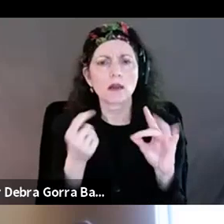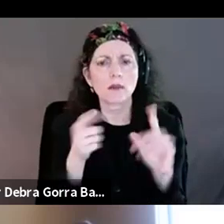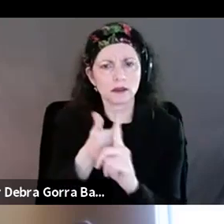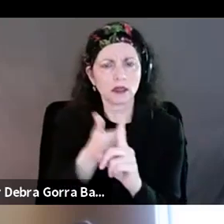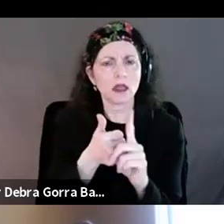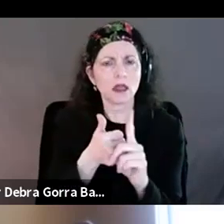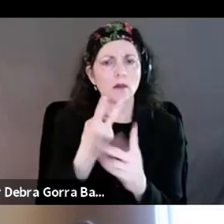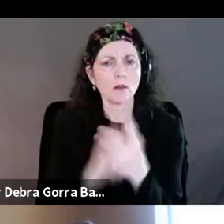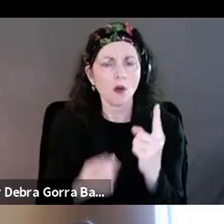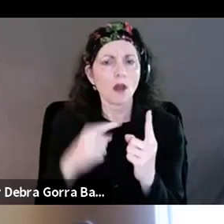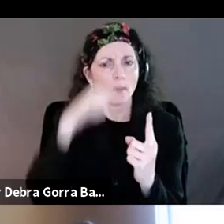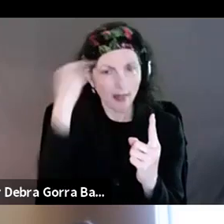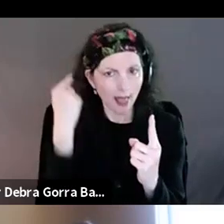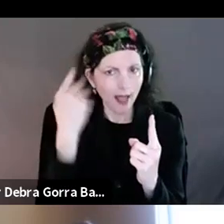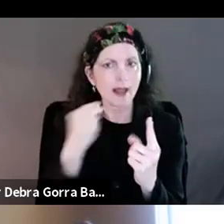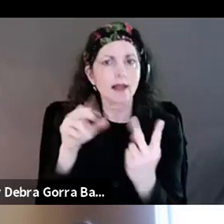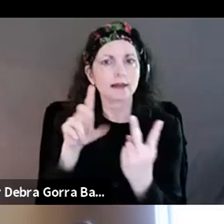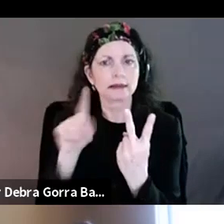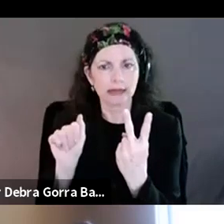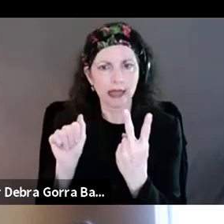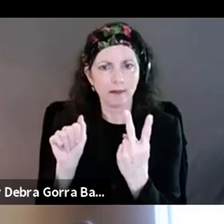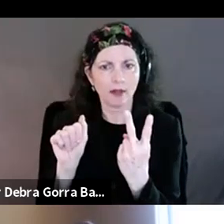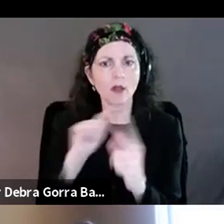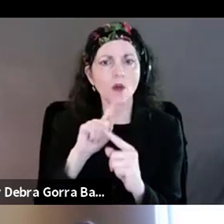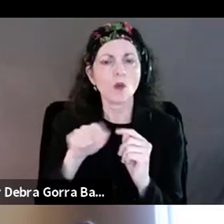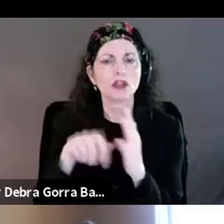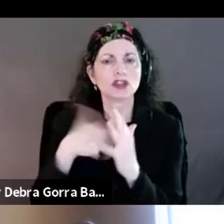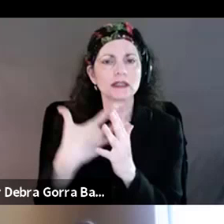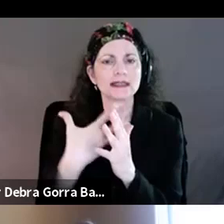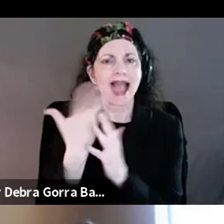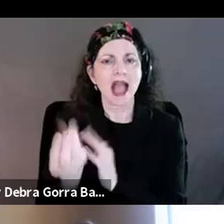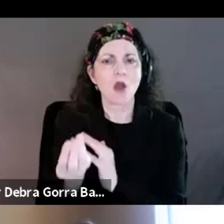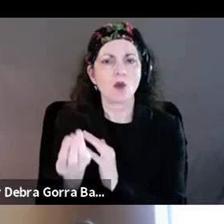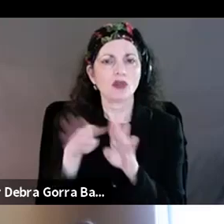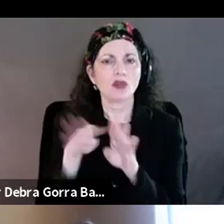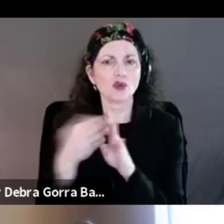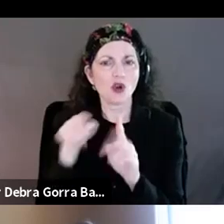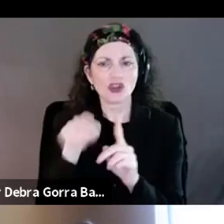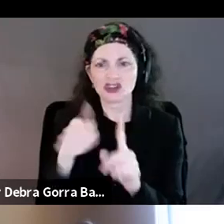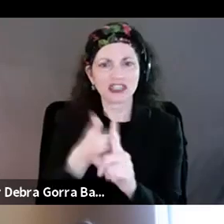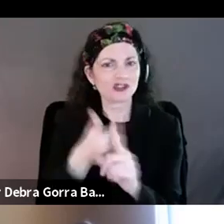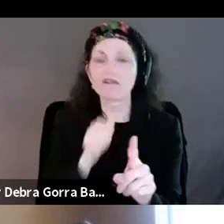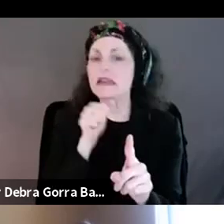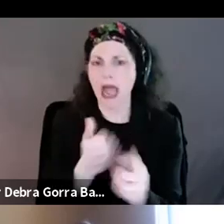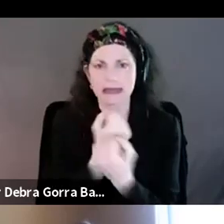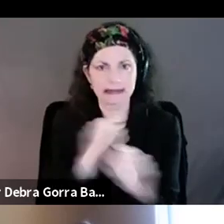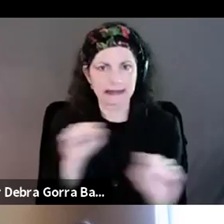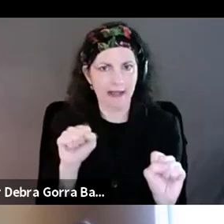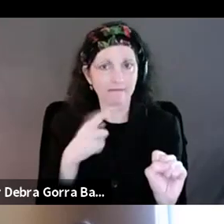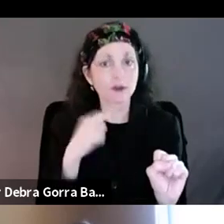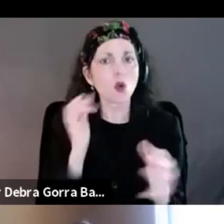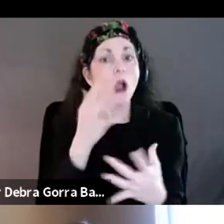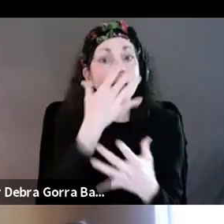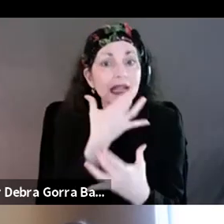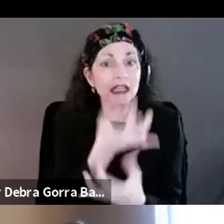and a disabled person, when she walks out the door, she's not necessarily safe. And so I'm interested in hearing